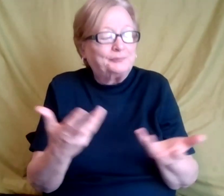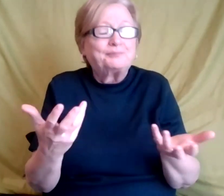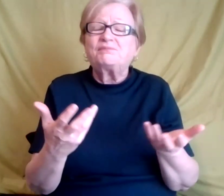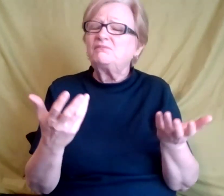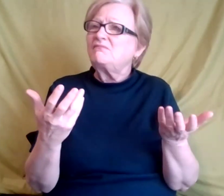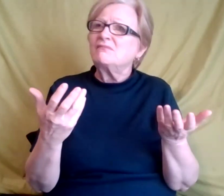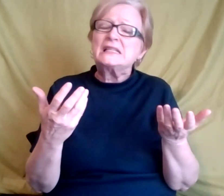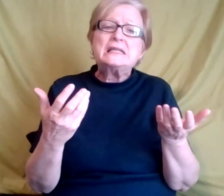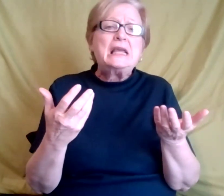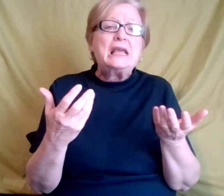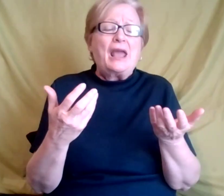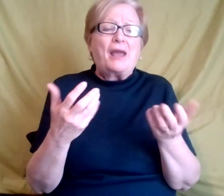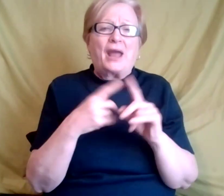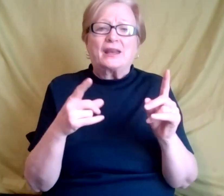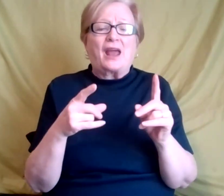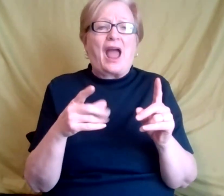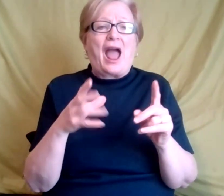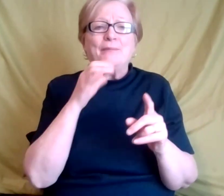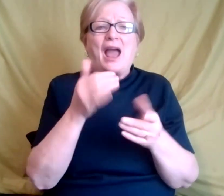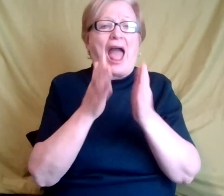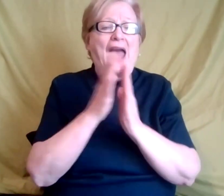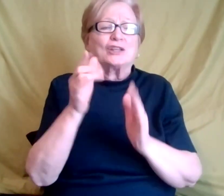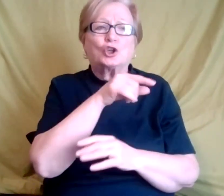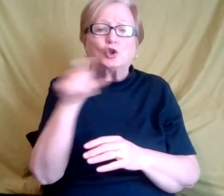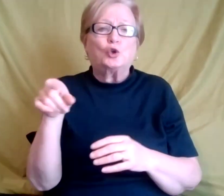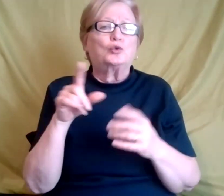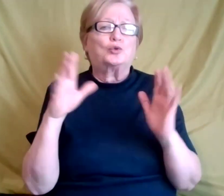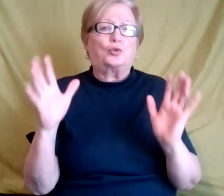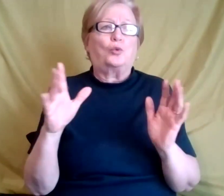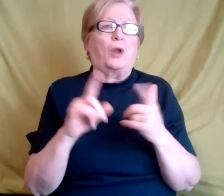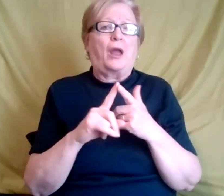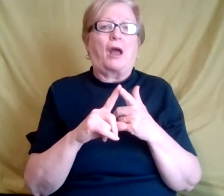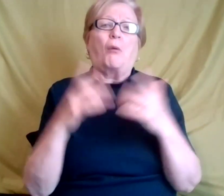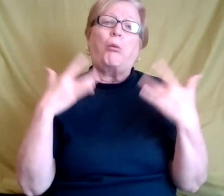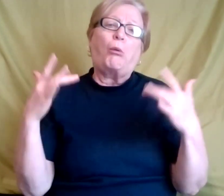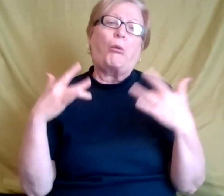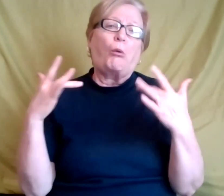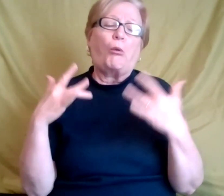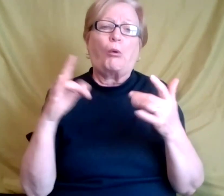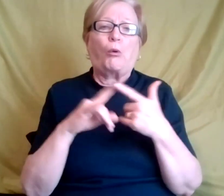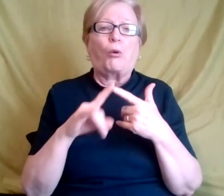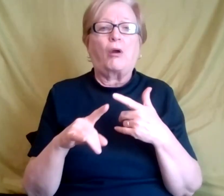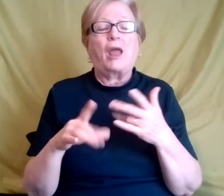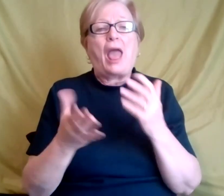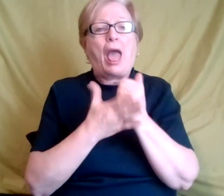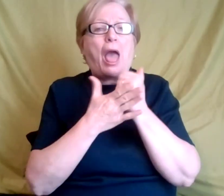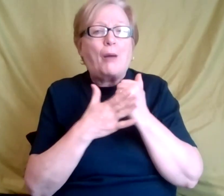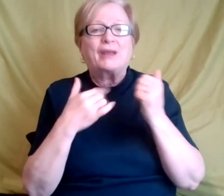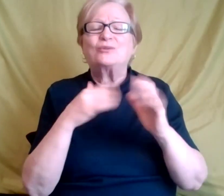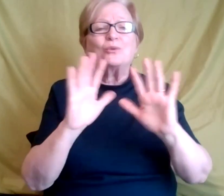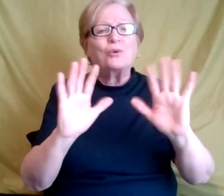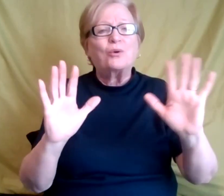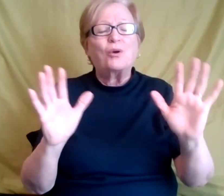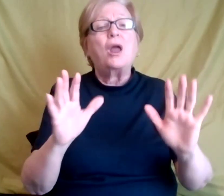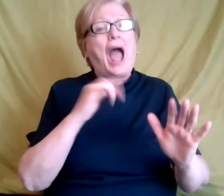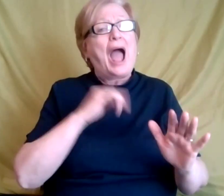that you all just cater to us, we're going to do our part, you know? And, and again, I'm speaking for myself, I'm going to do